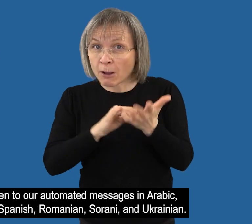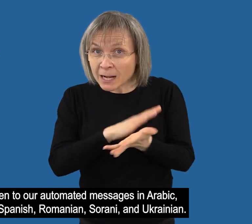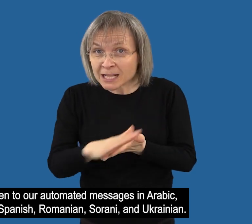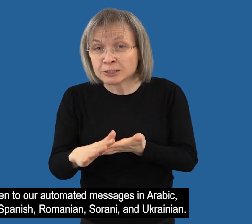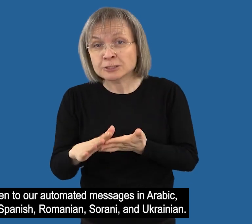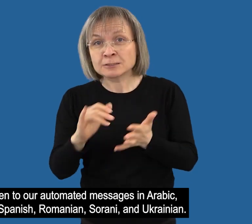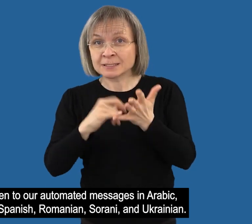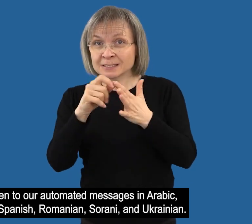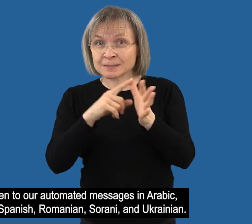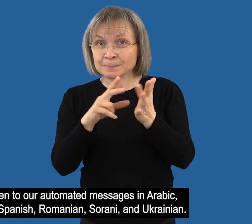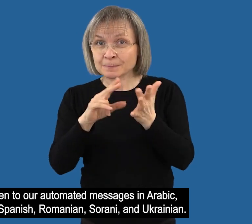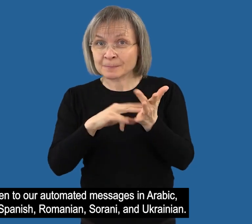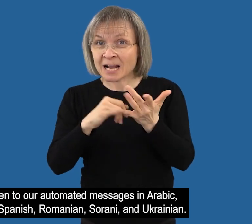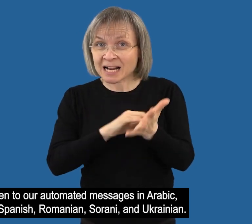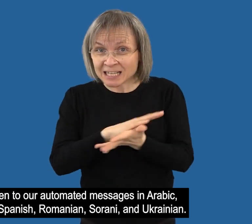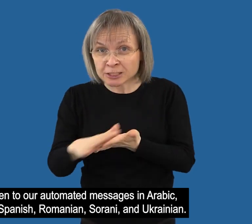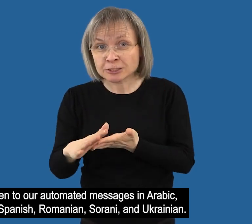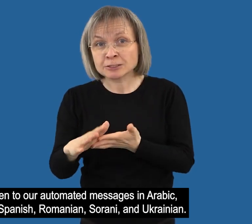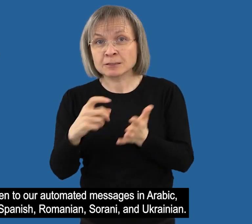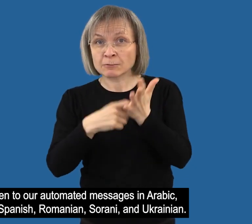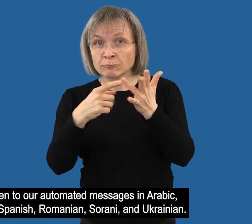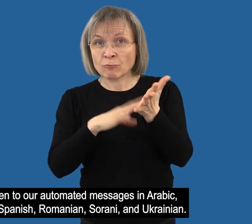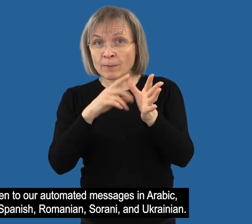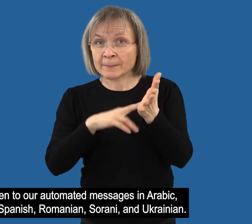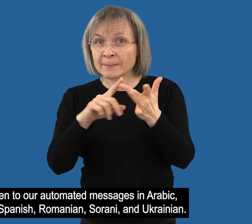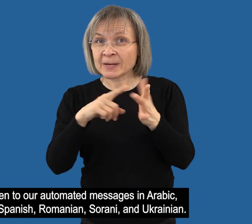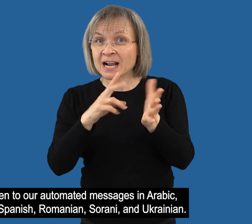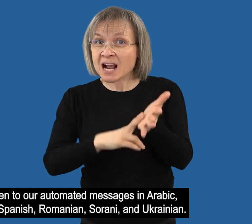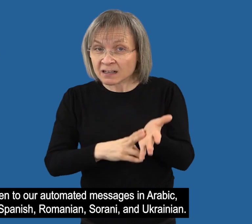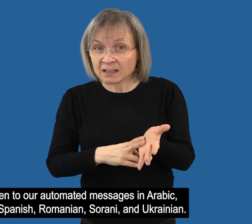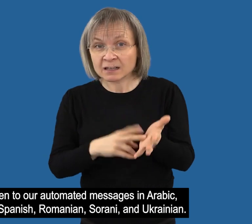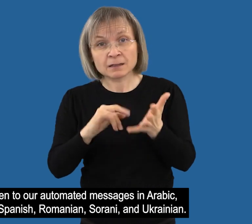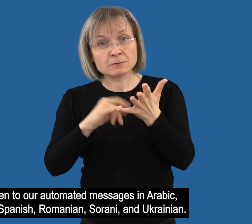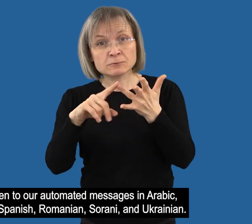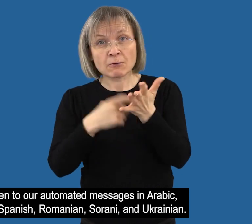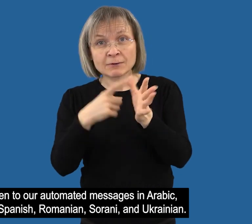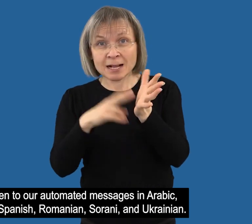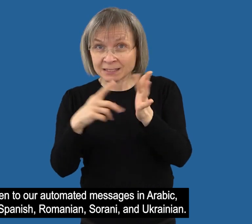Spanish, Romanian, Sorani, and Ukrainian